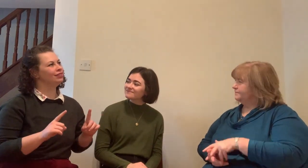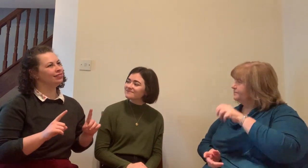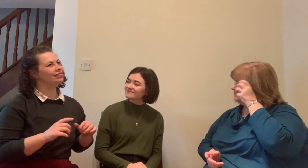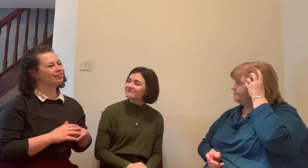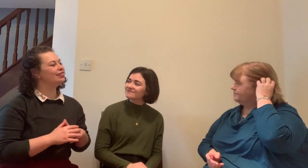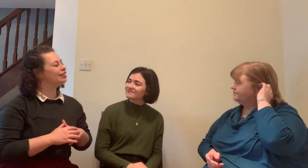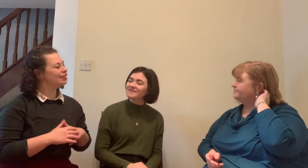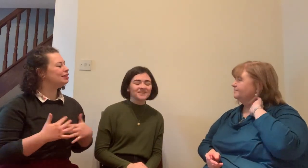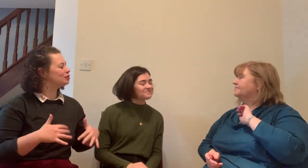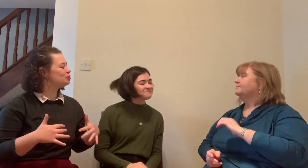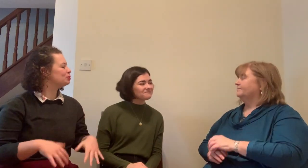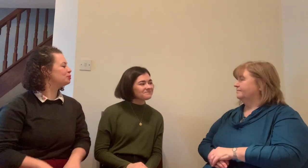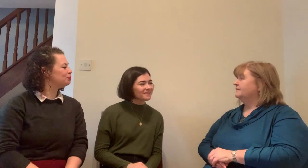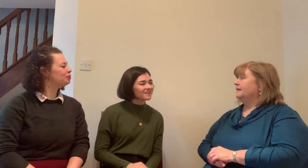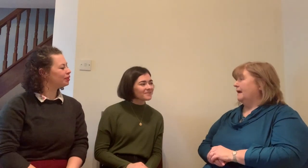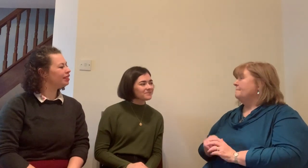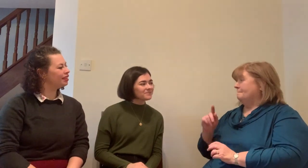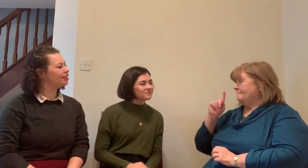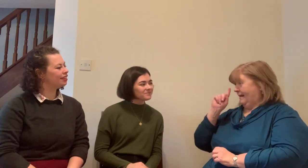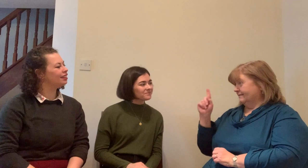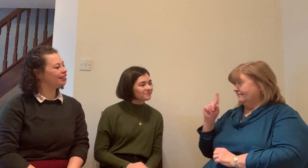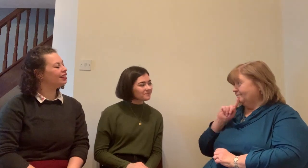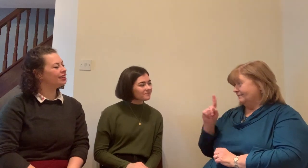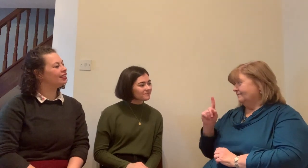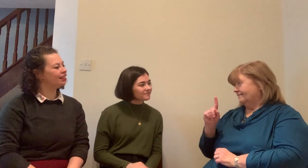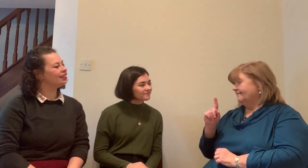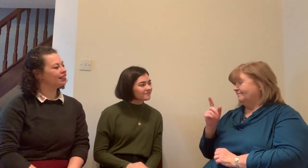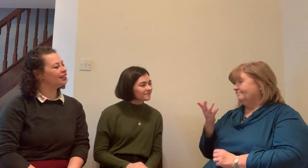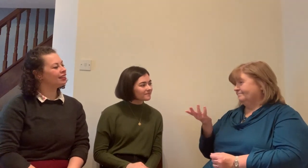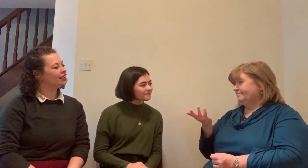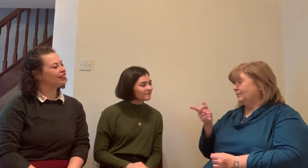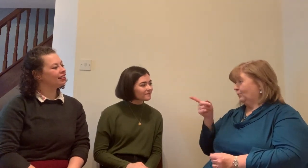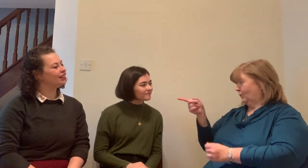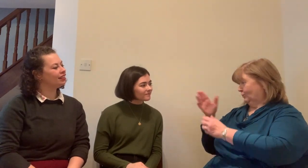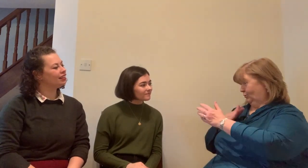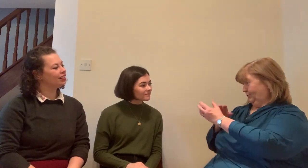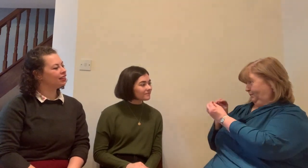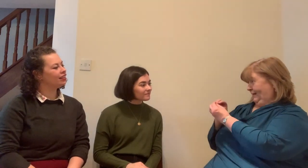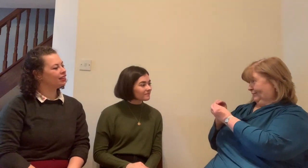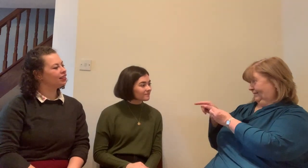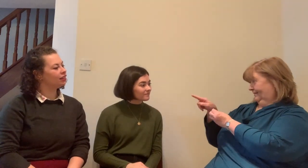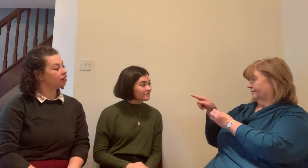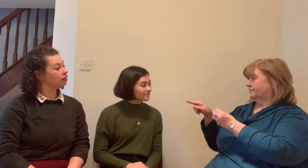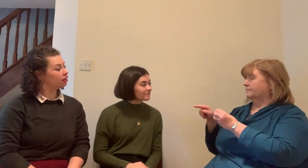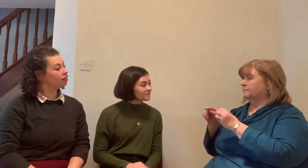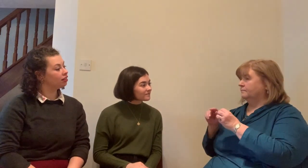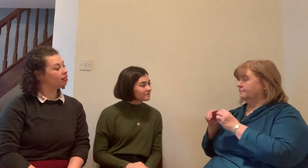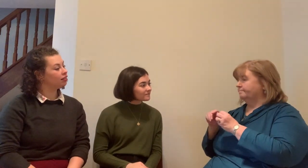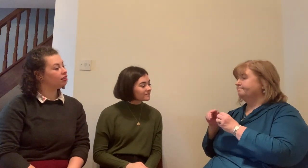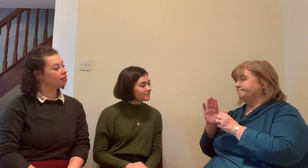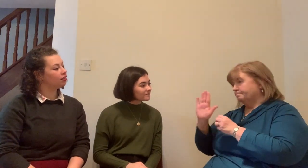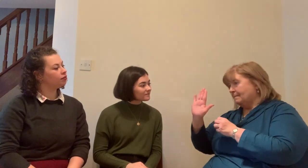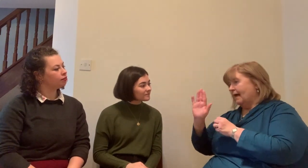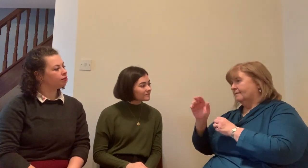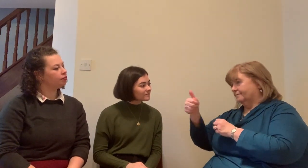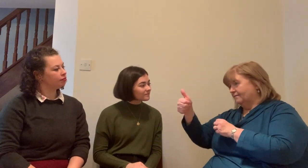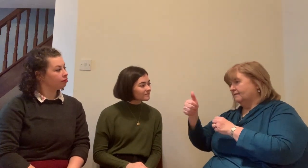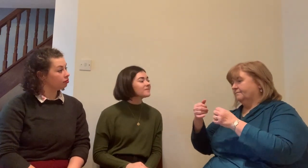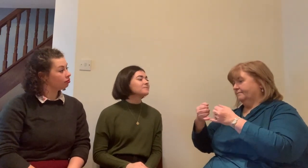is Romy good do you know who she is and some people respond by saying I don't know who she is that's a real problem because they don't know the interpreters in the